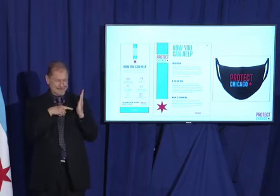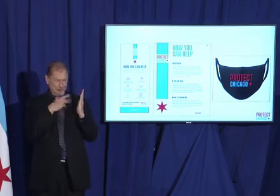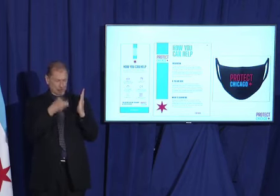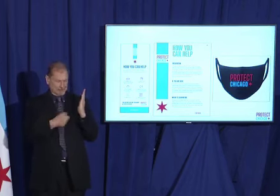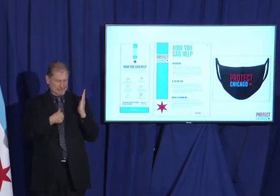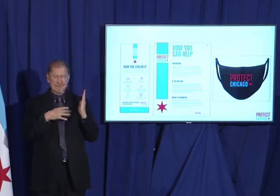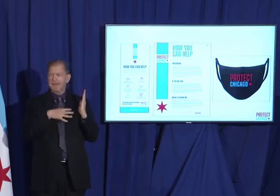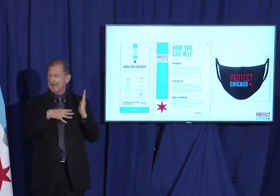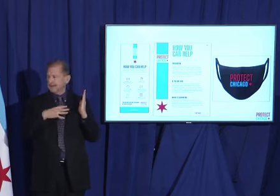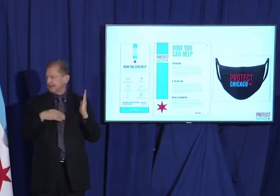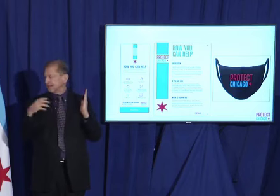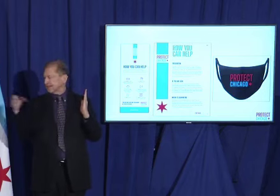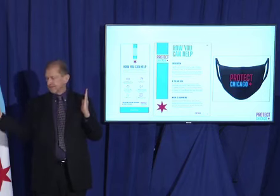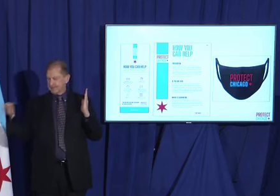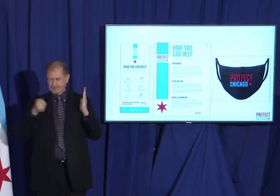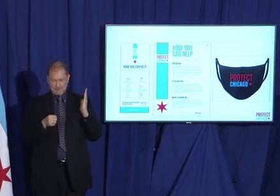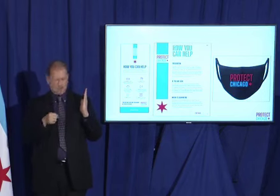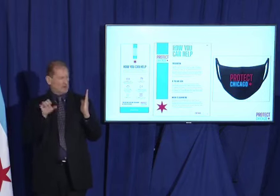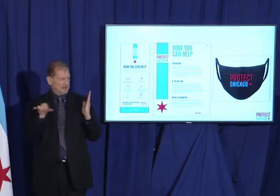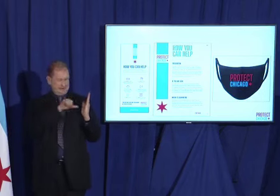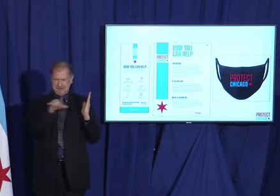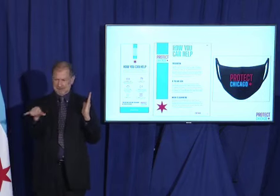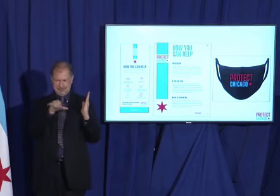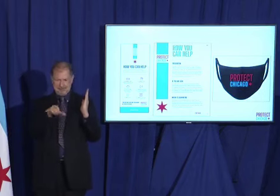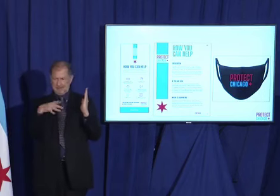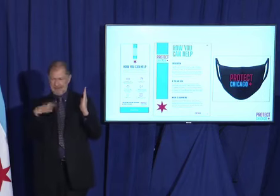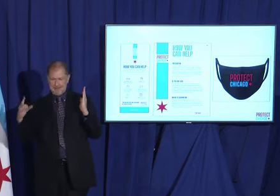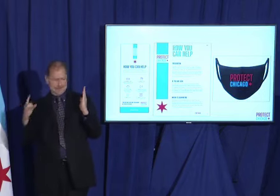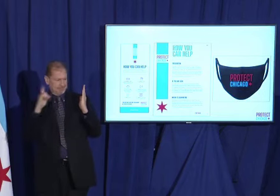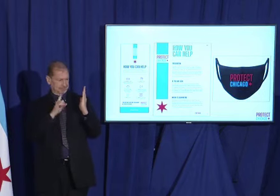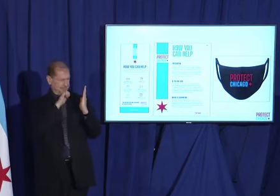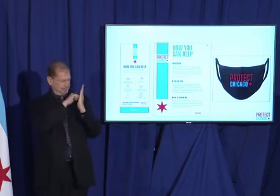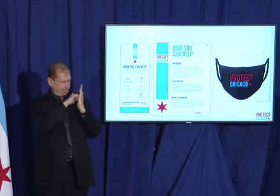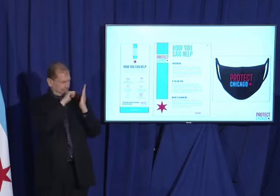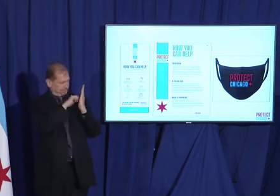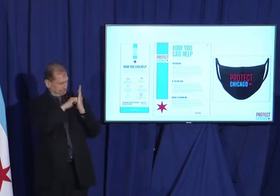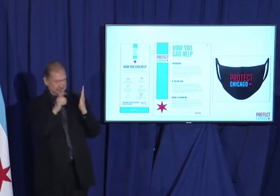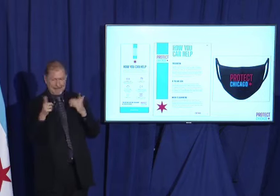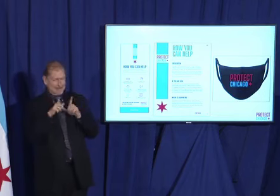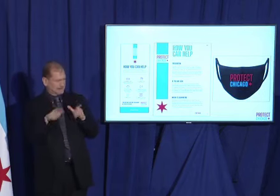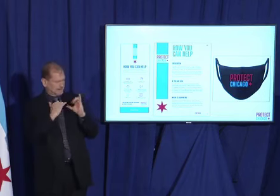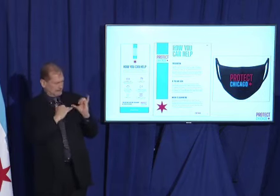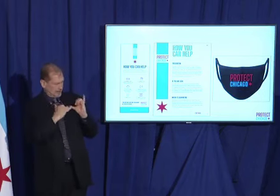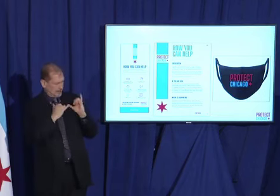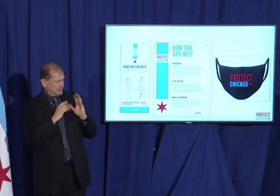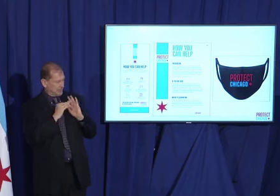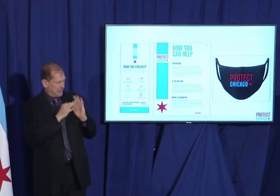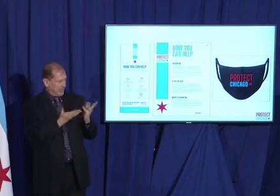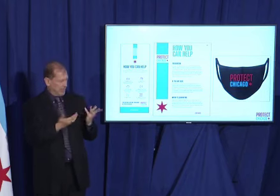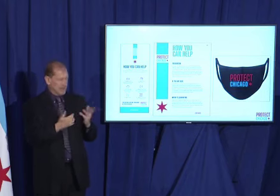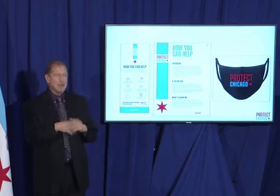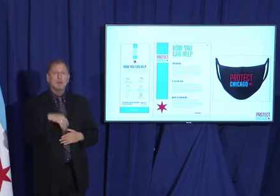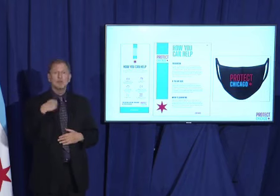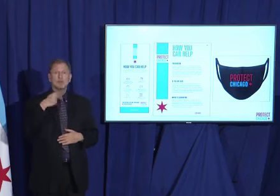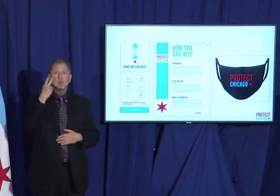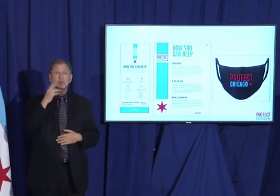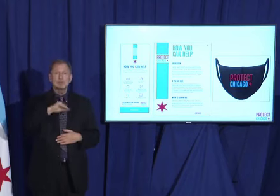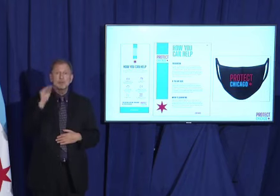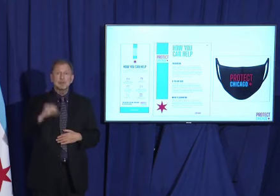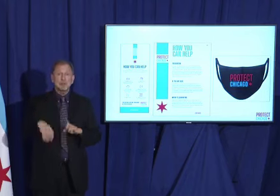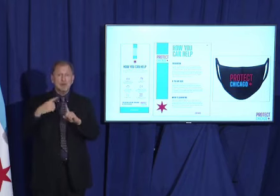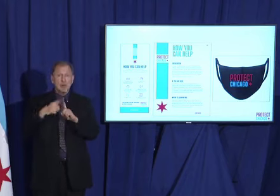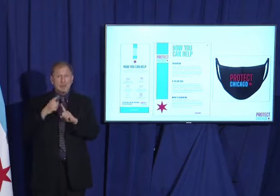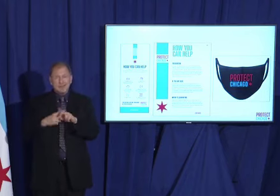extraordinarily high numbers of infection rates, extraordinarily high numbers of percent positivity,